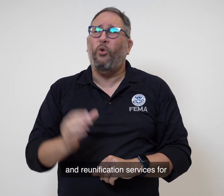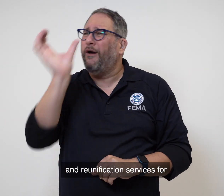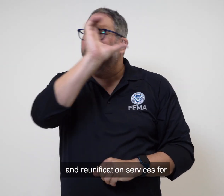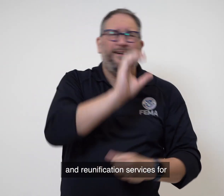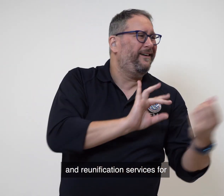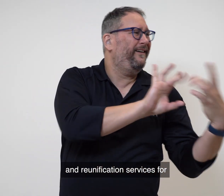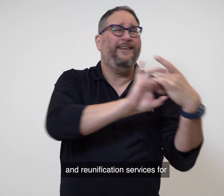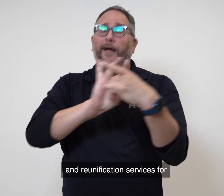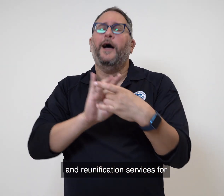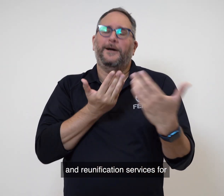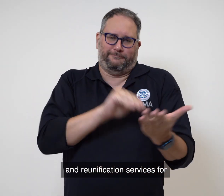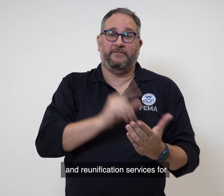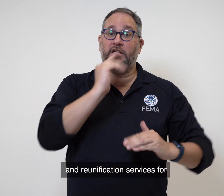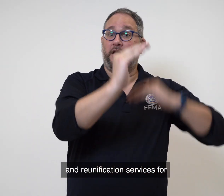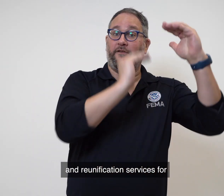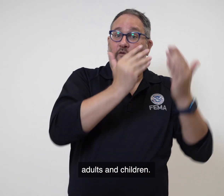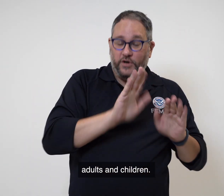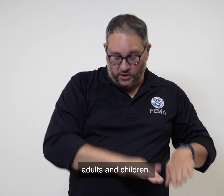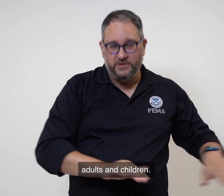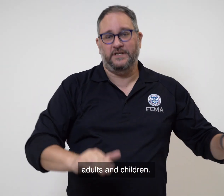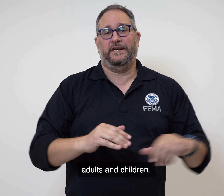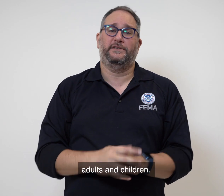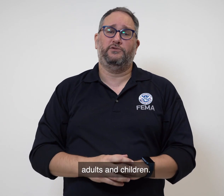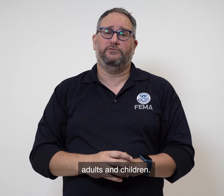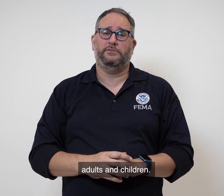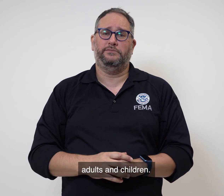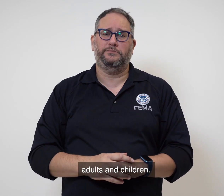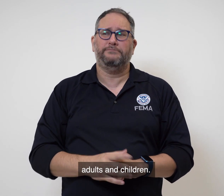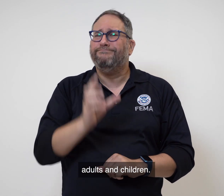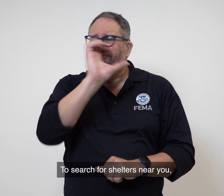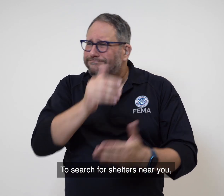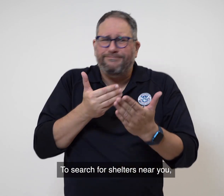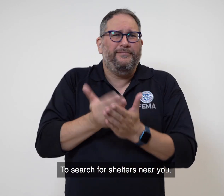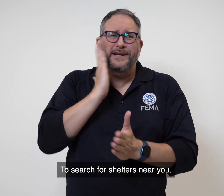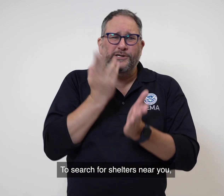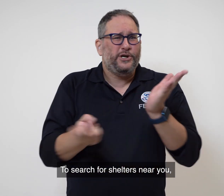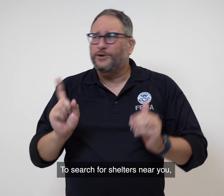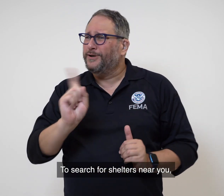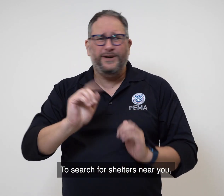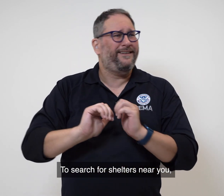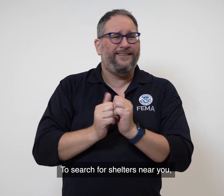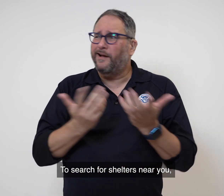and reunification services for adults and children. To search for shelters near you,